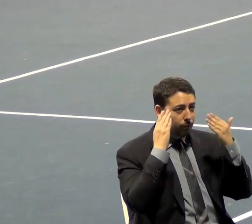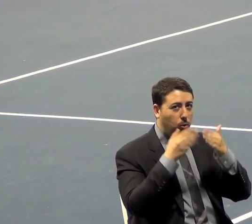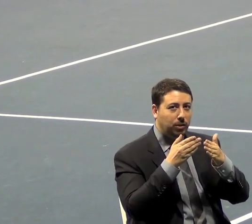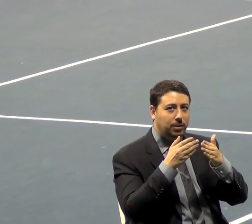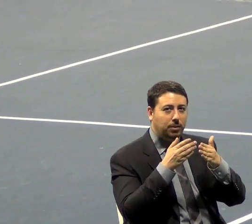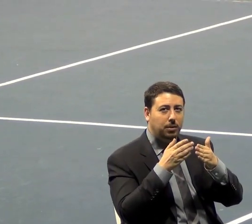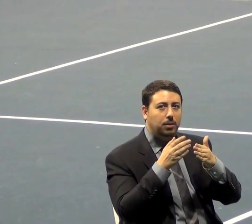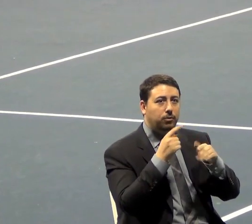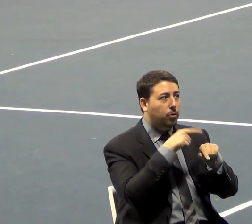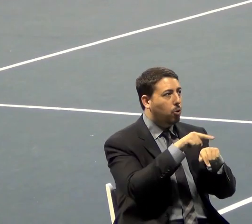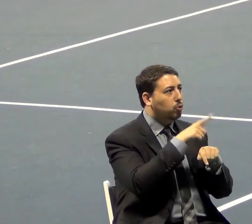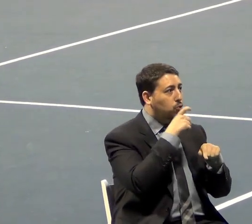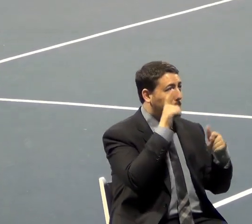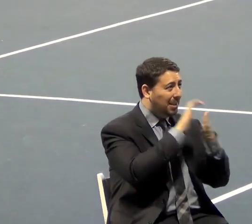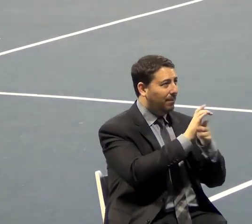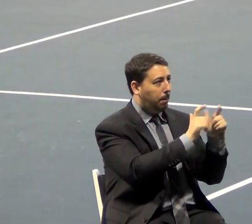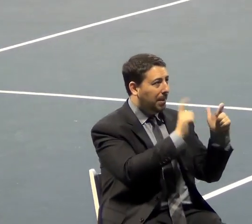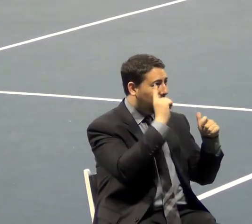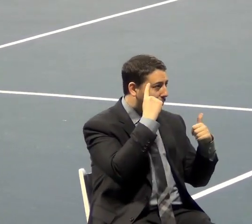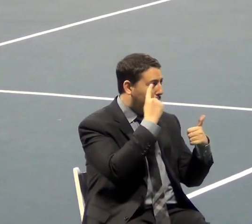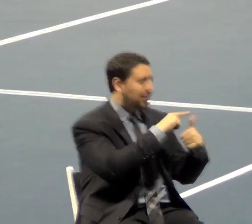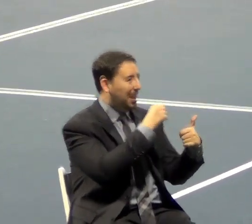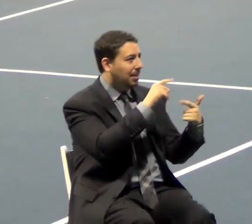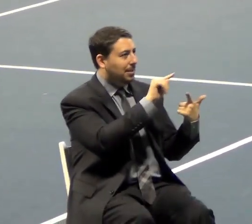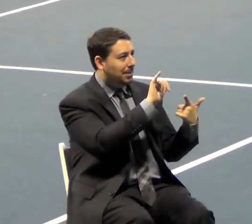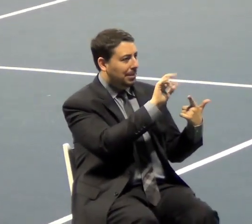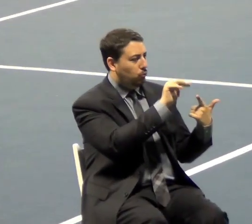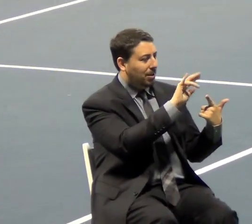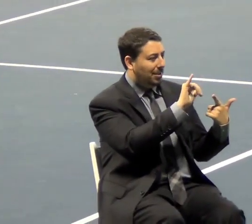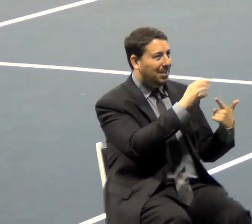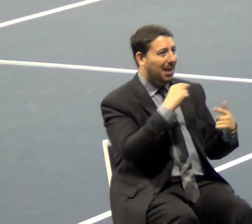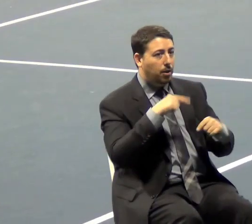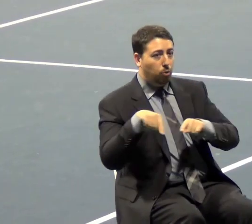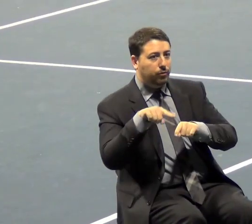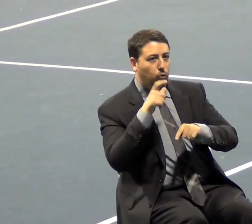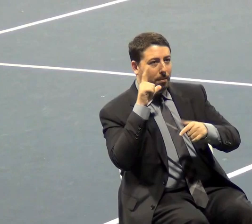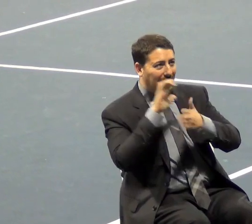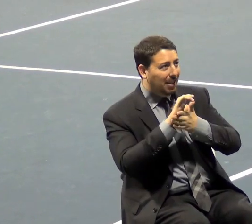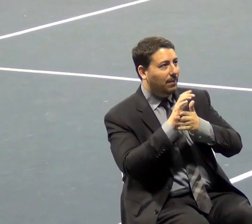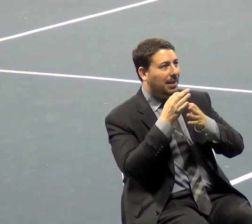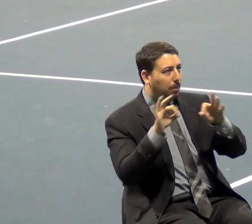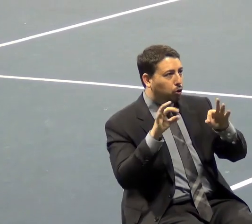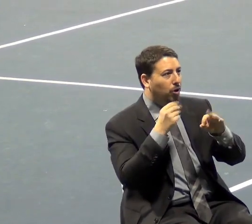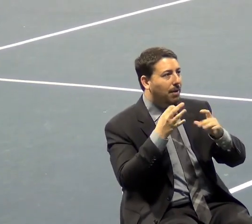believe in big government and tyranny and those of us who believe in liberty and freedom for the individual.